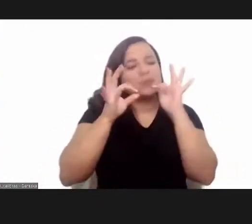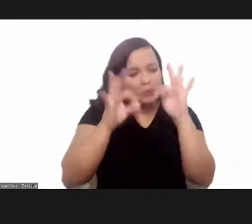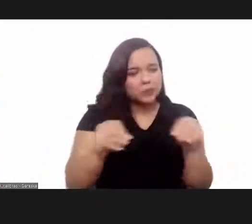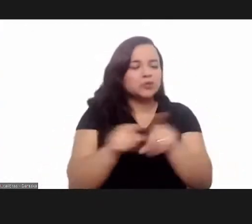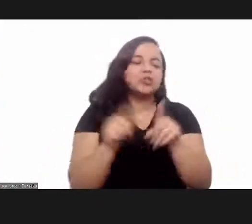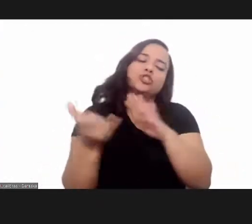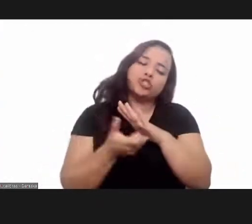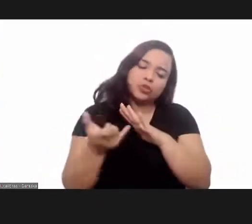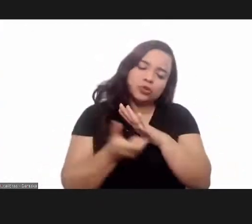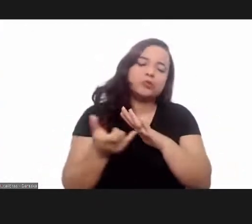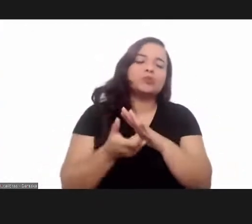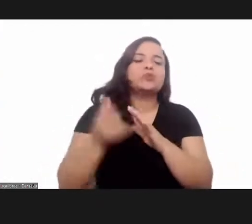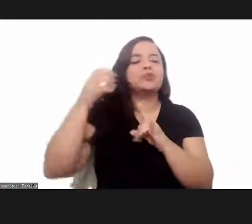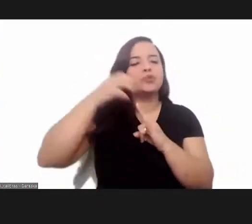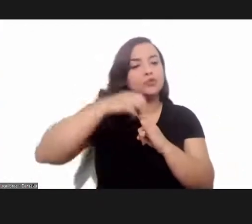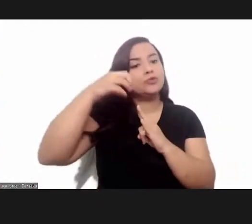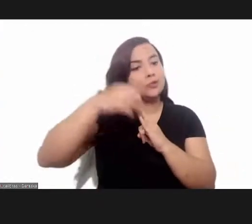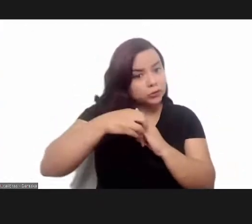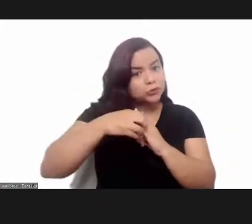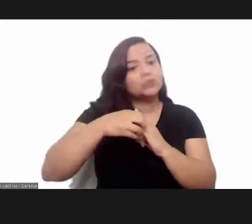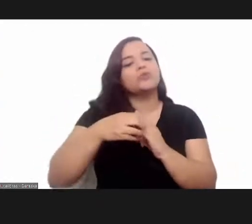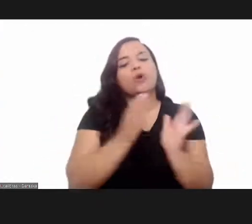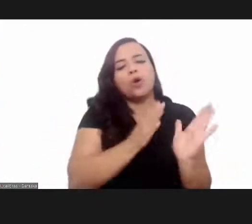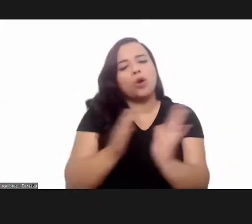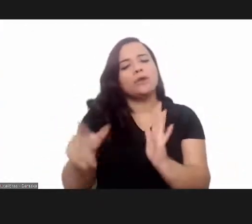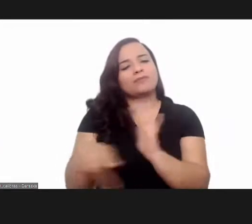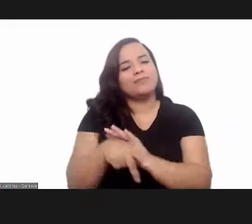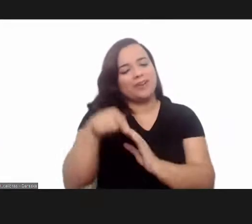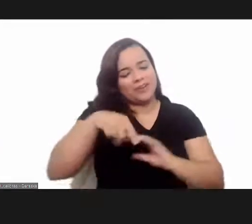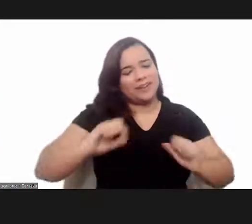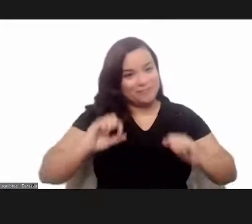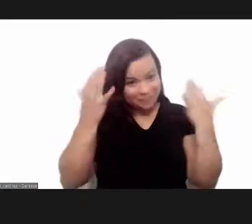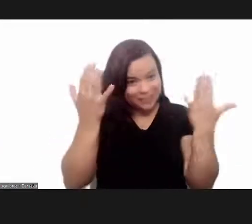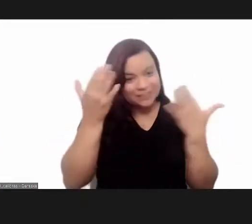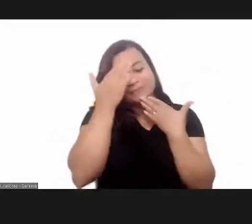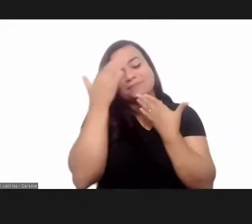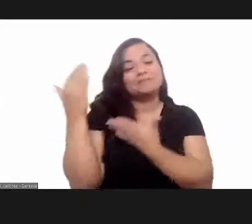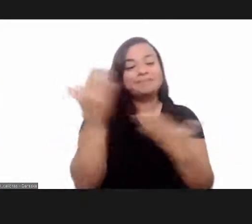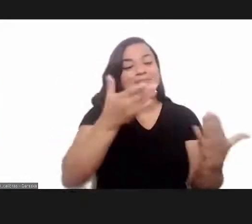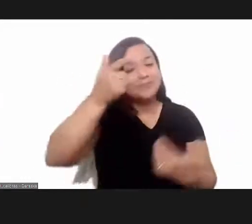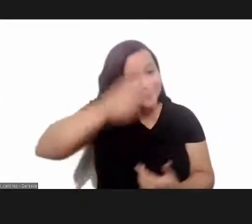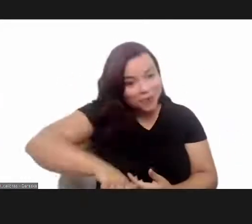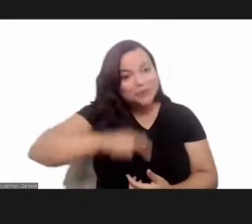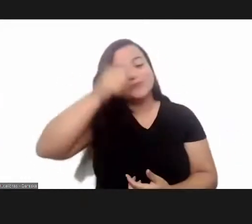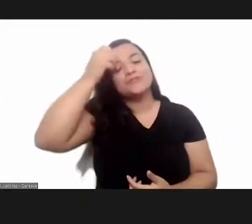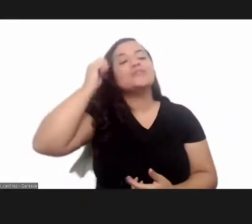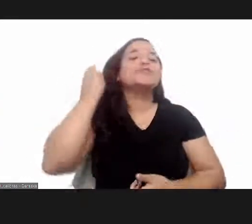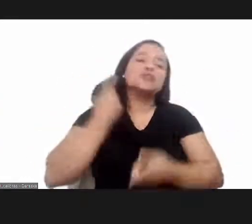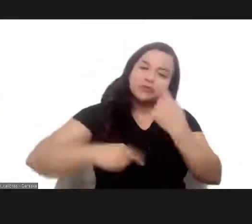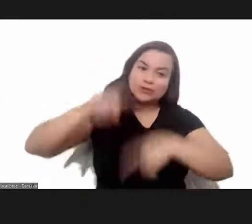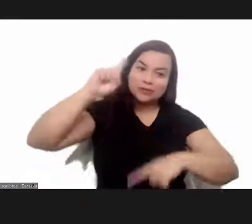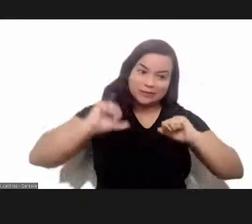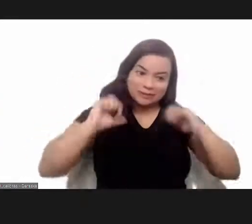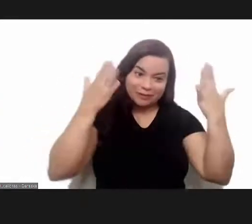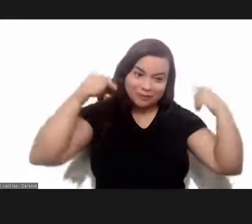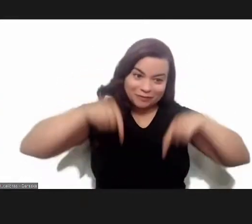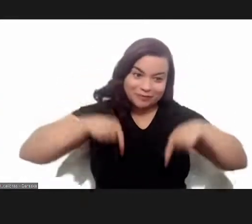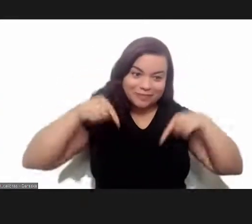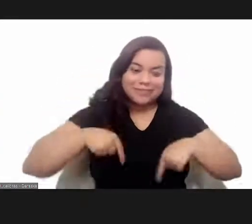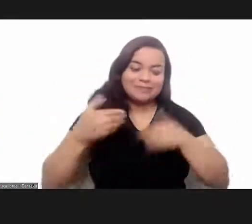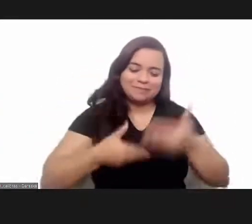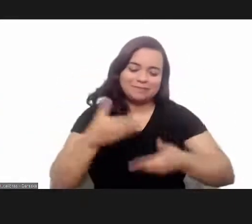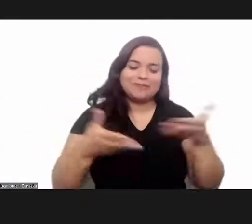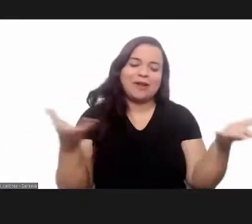cruz institute and the journal memorias for holding this event once again thank you very much and we wish you a successful